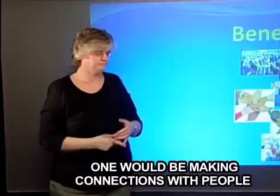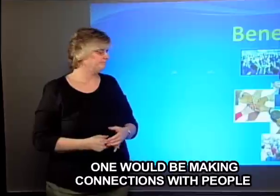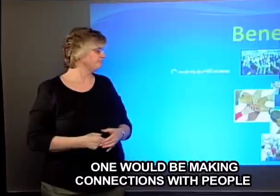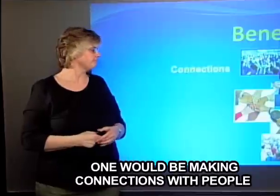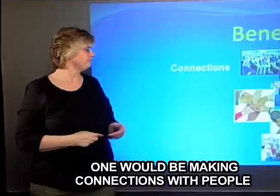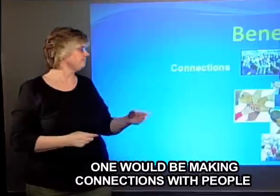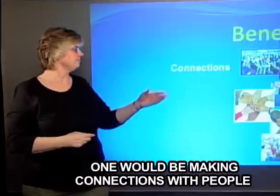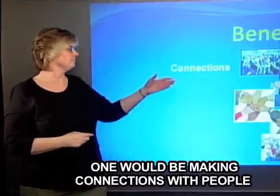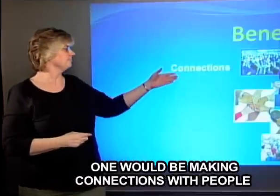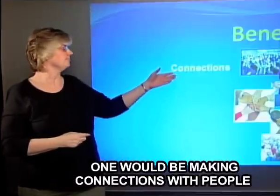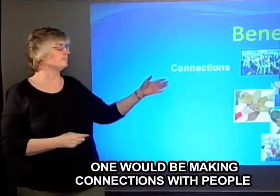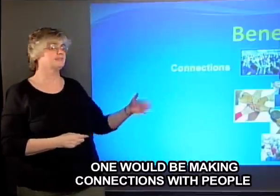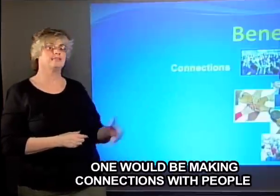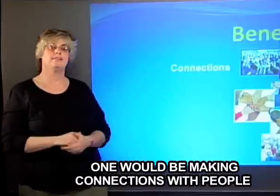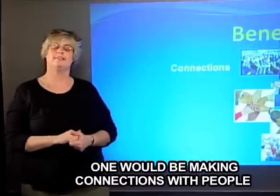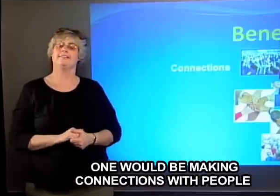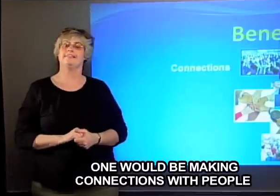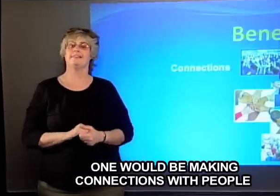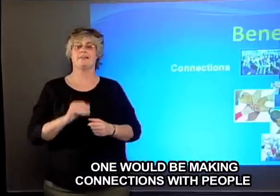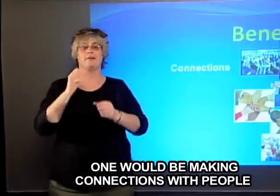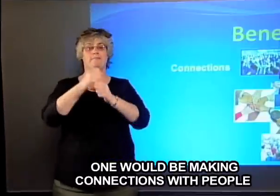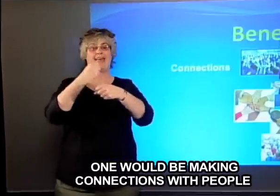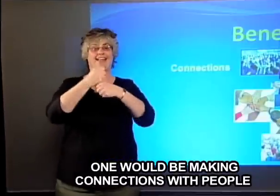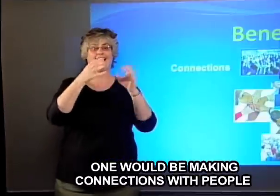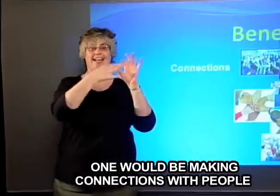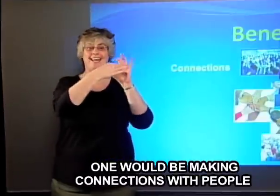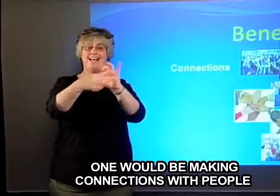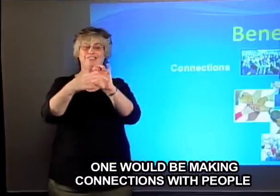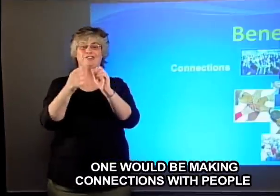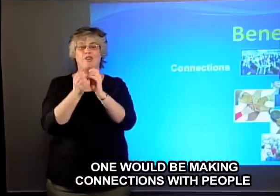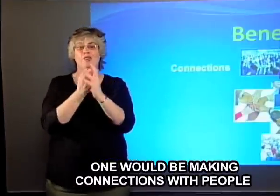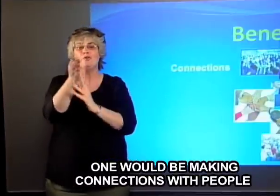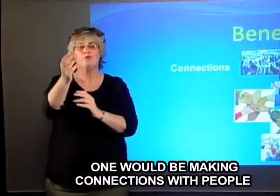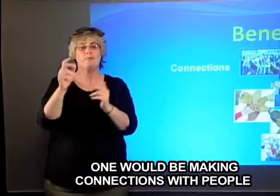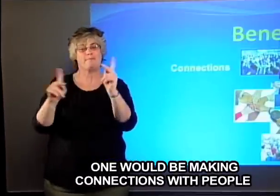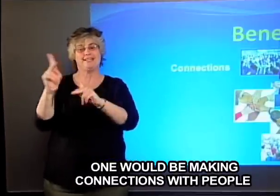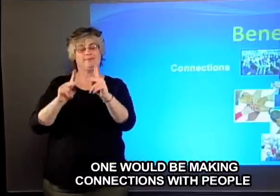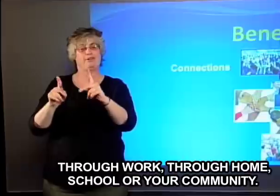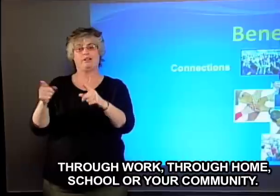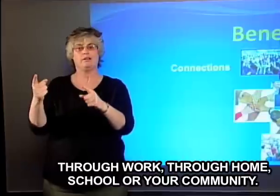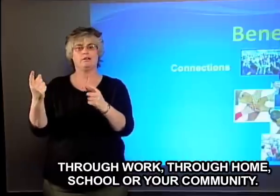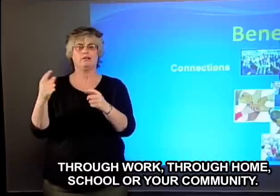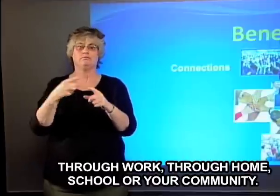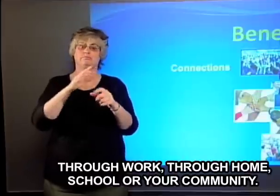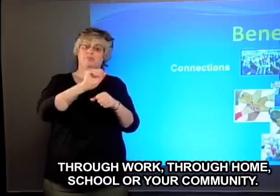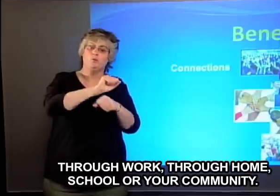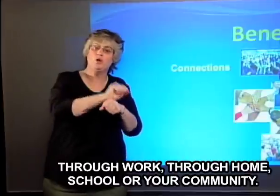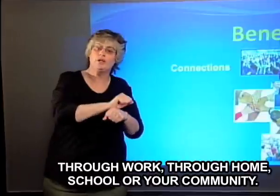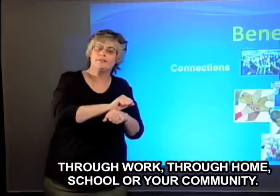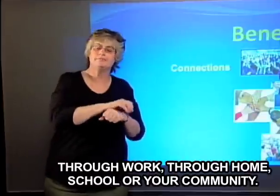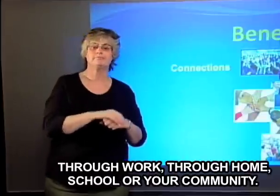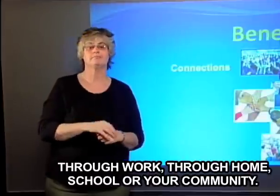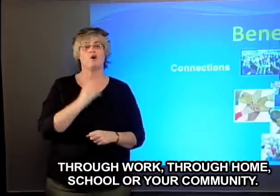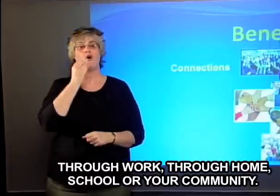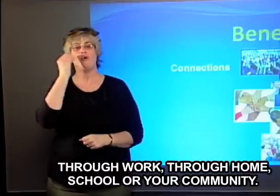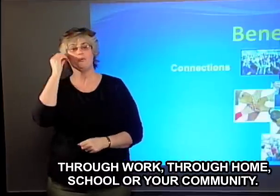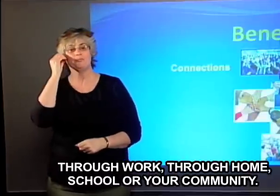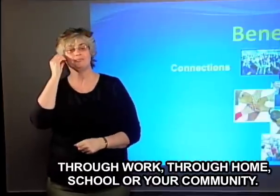One would be making connections with people through work, through home,